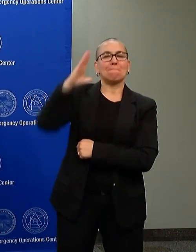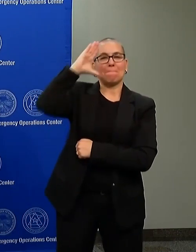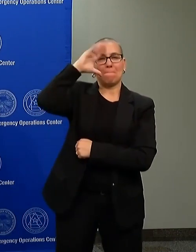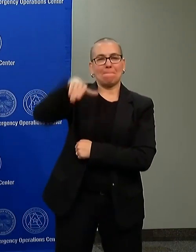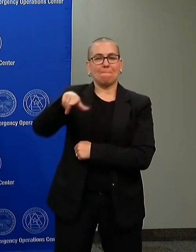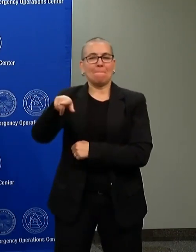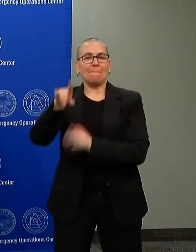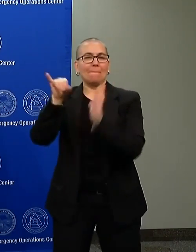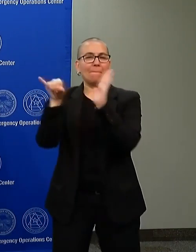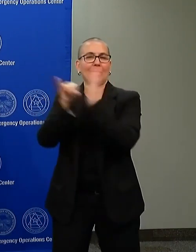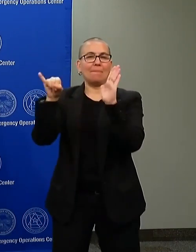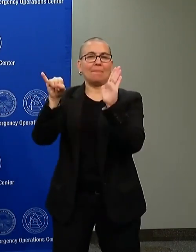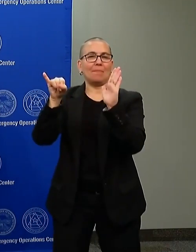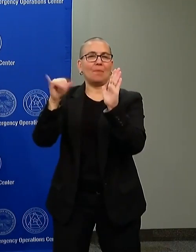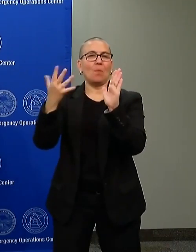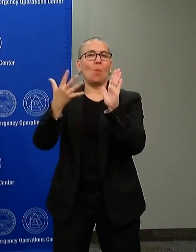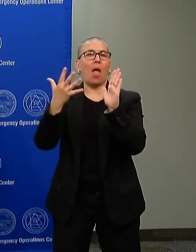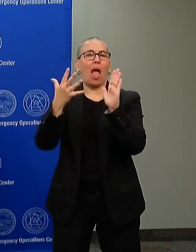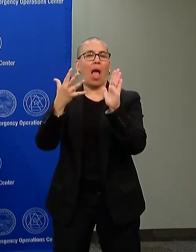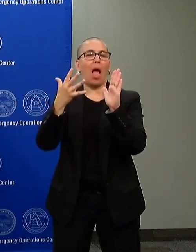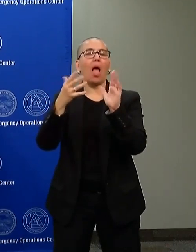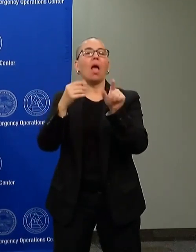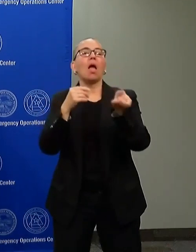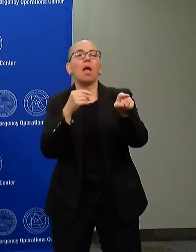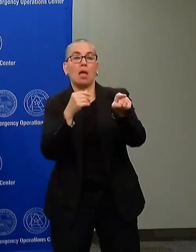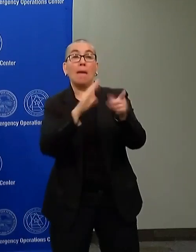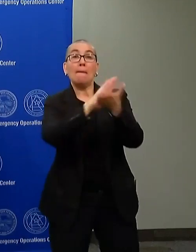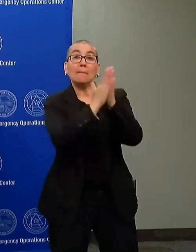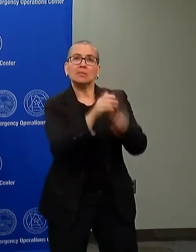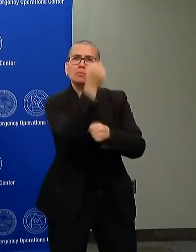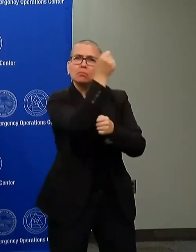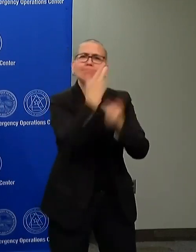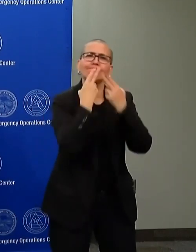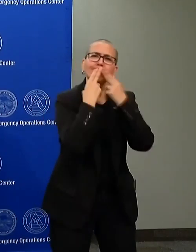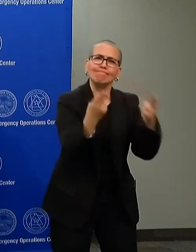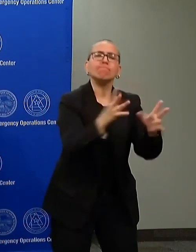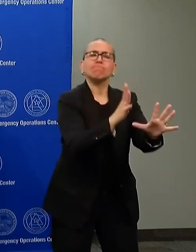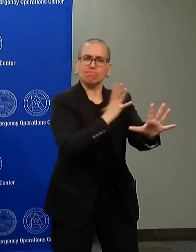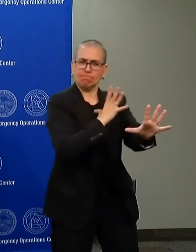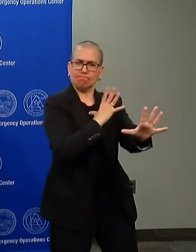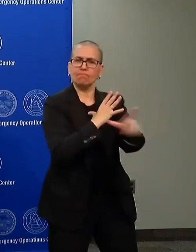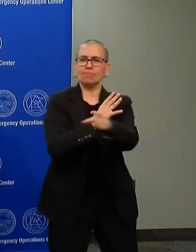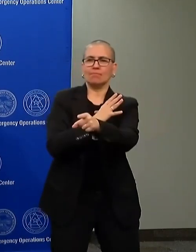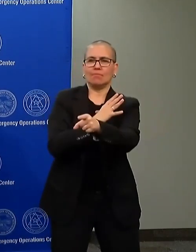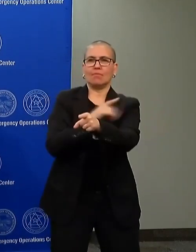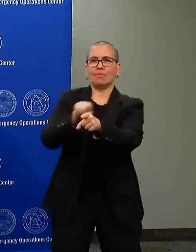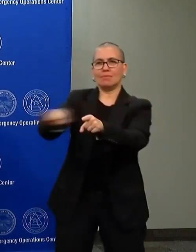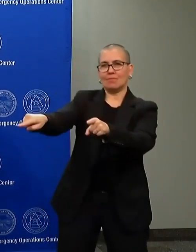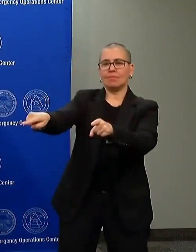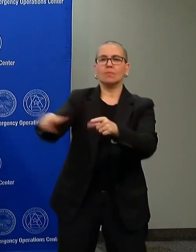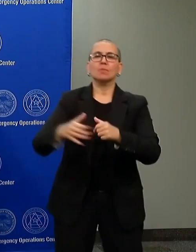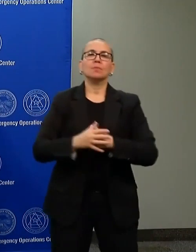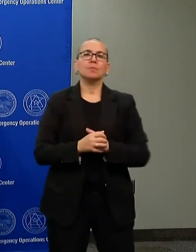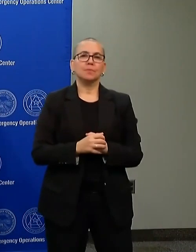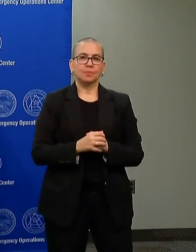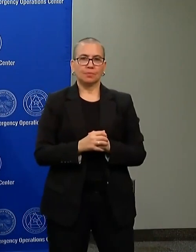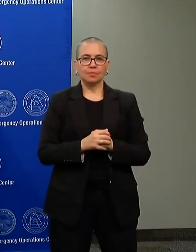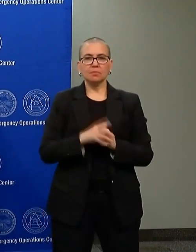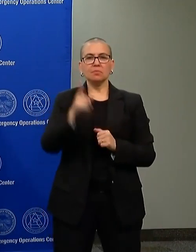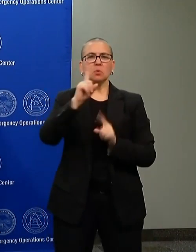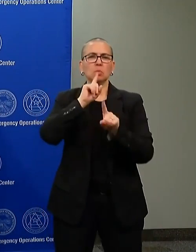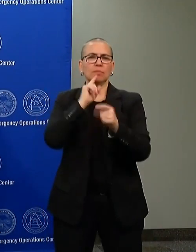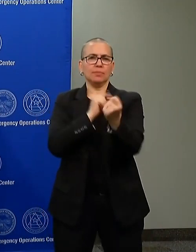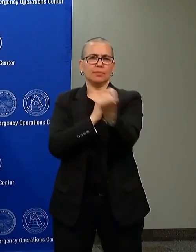48 hours to very something very different. Yes, the um curfew did little to stop